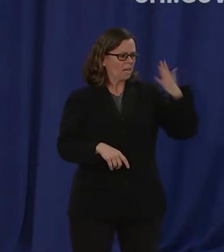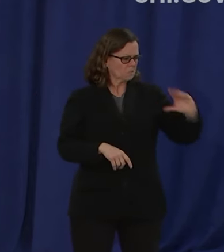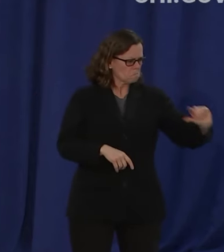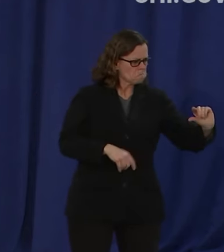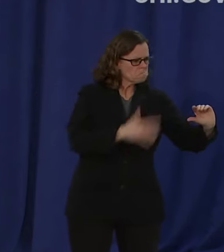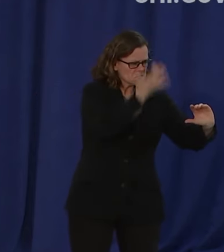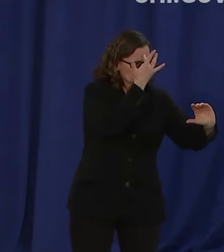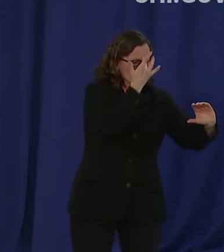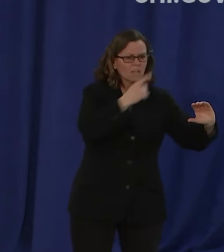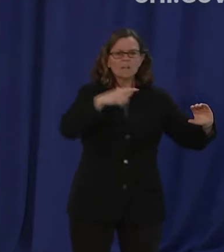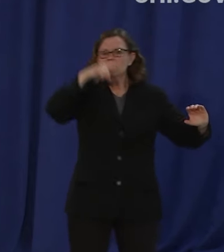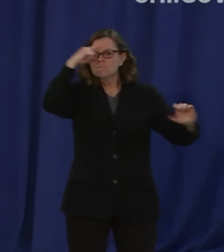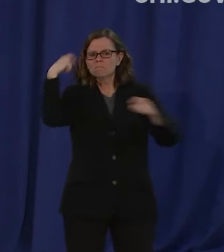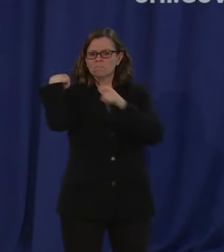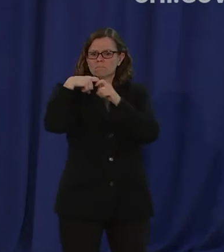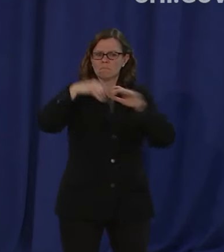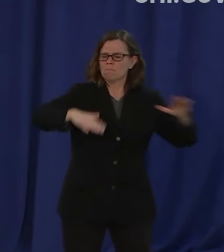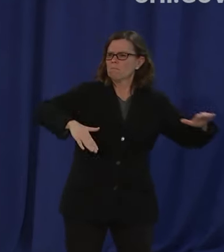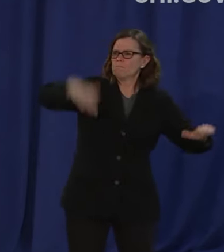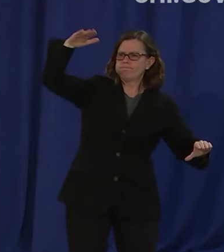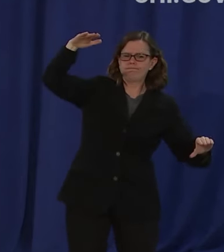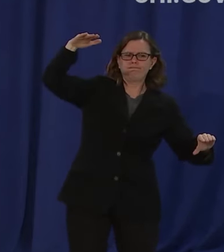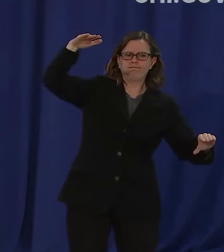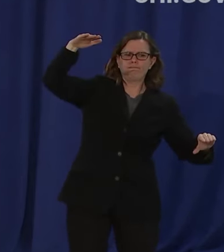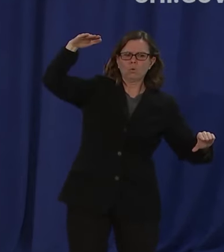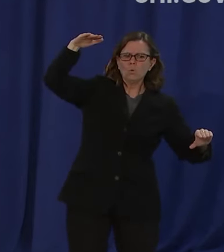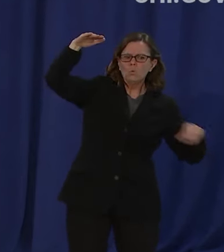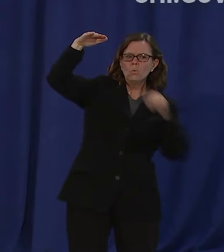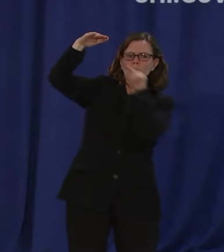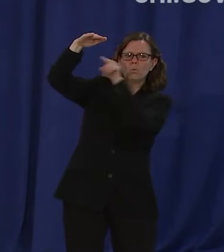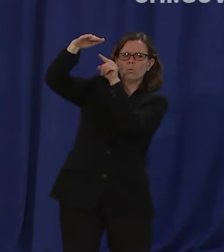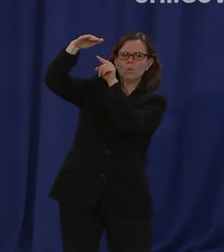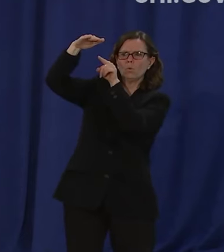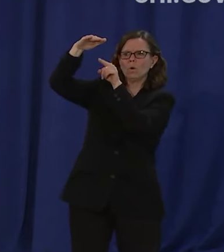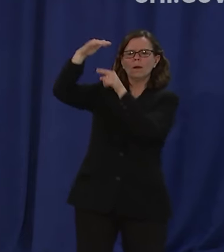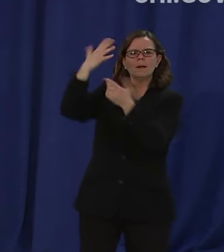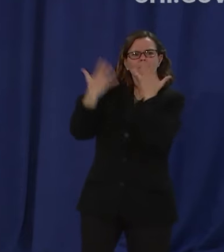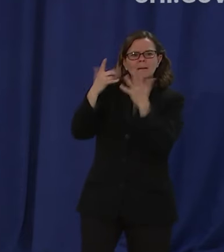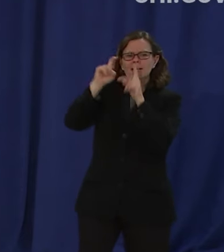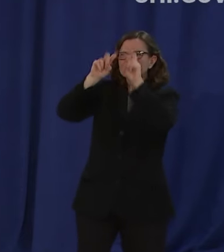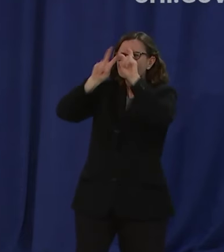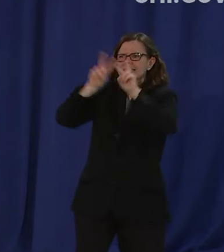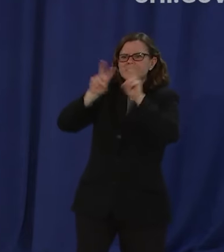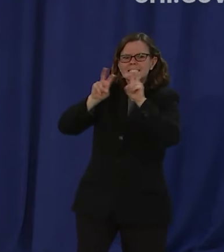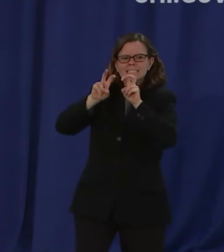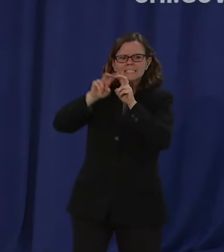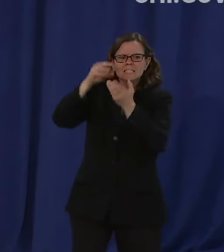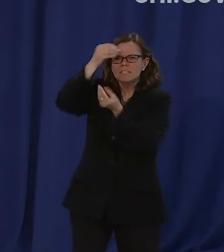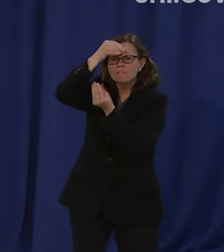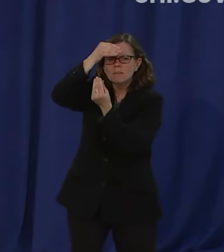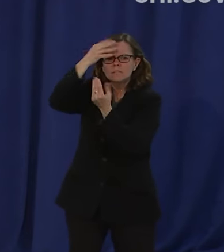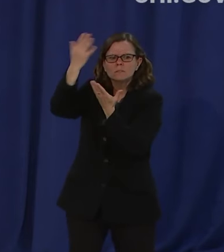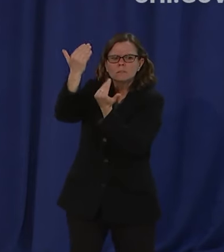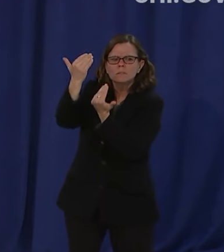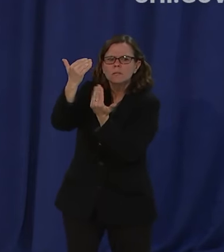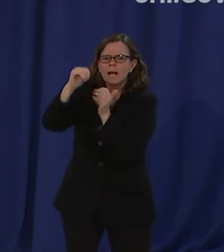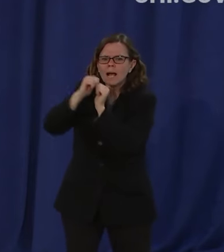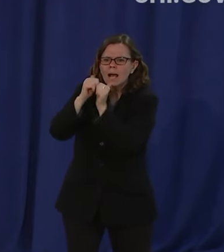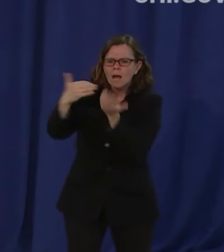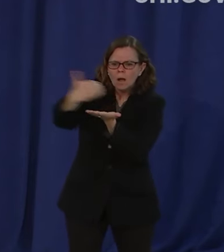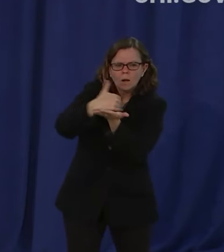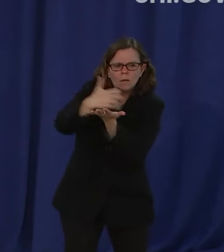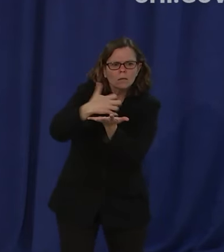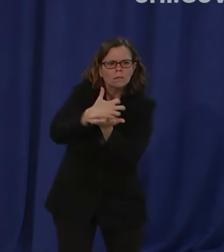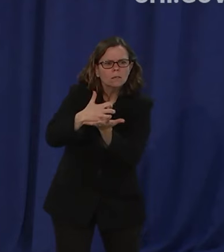was an under reporting of how this disease was impacting members of the latinx community and as we're getting better